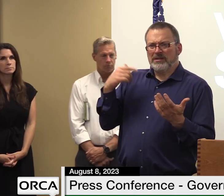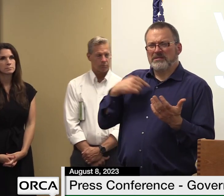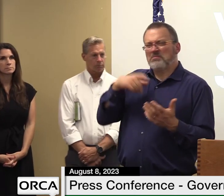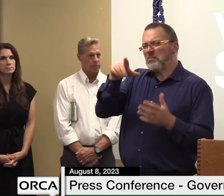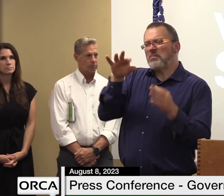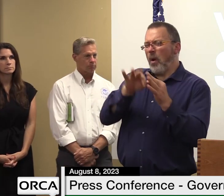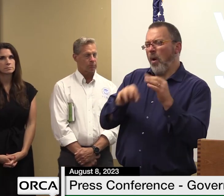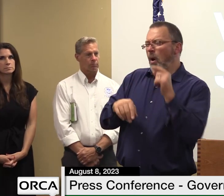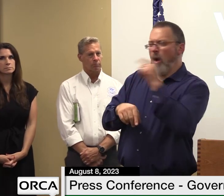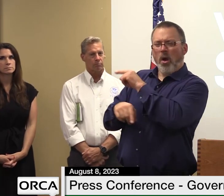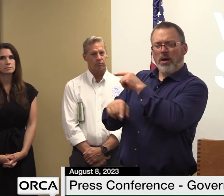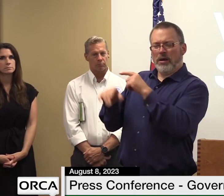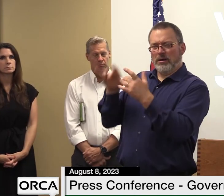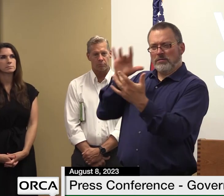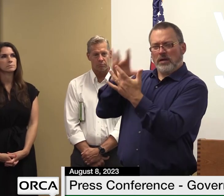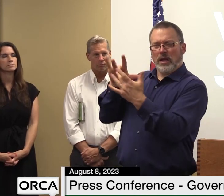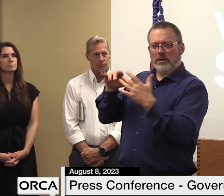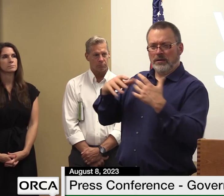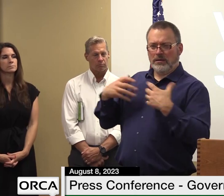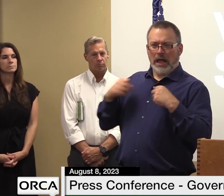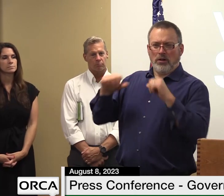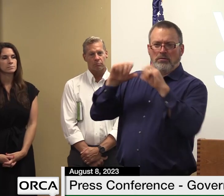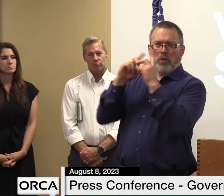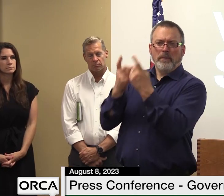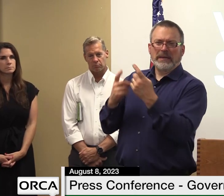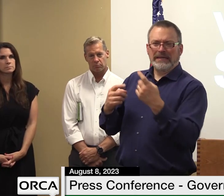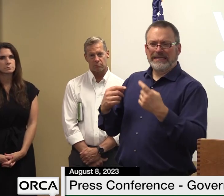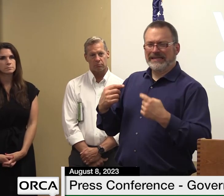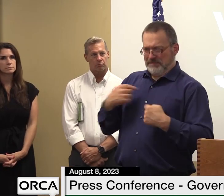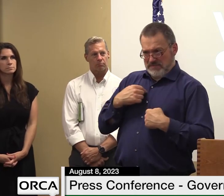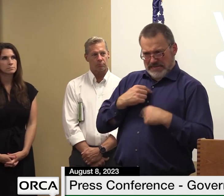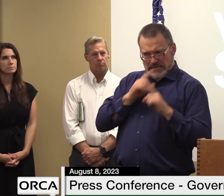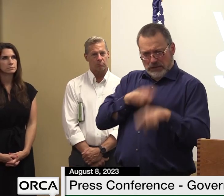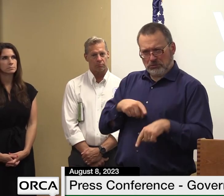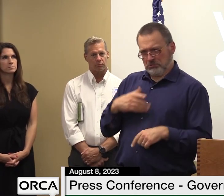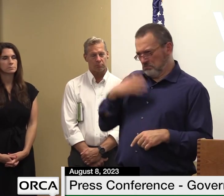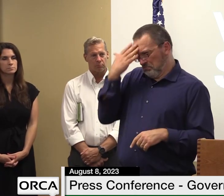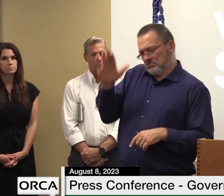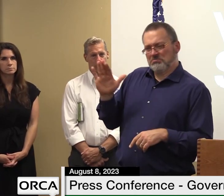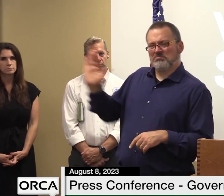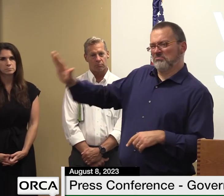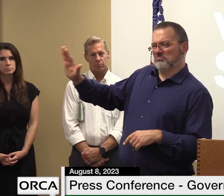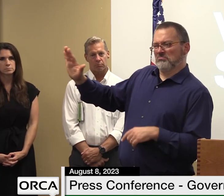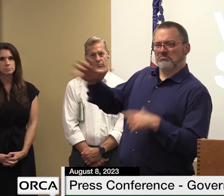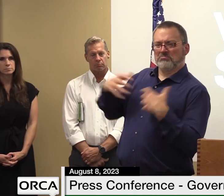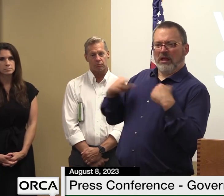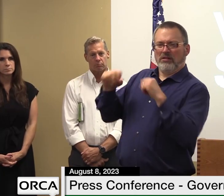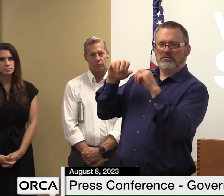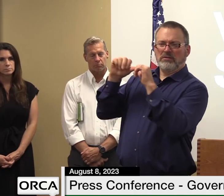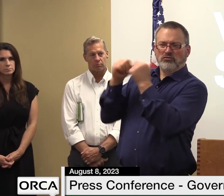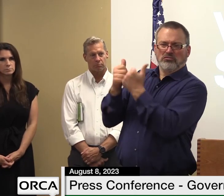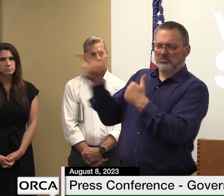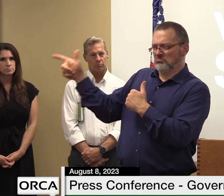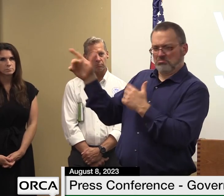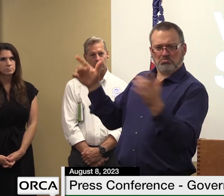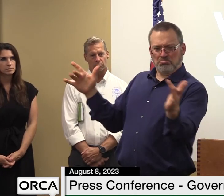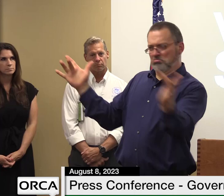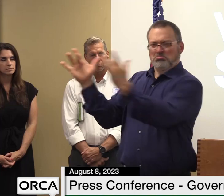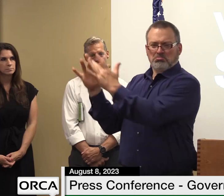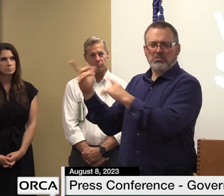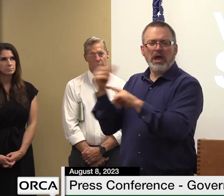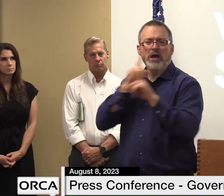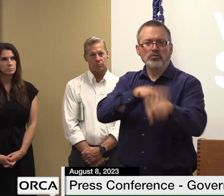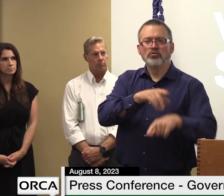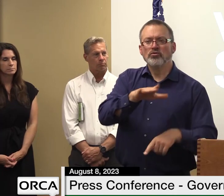that panel i believe i i don't think i can answer that today but i can get the answer or get dr levine to